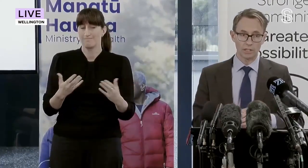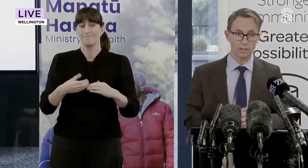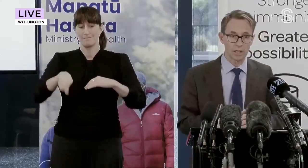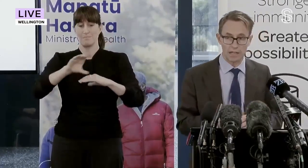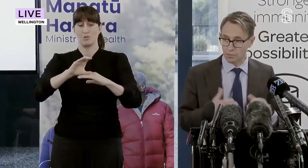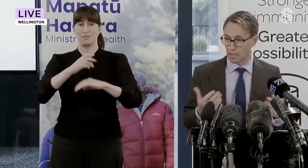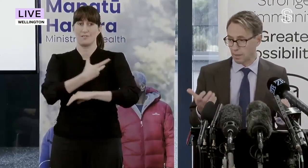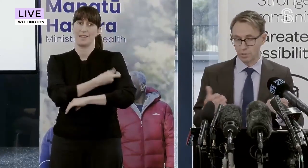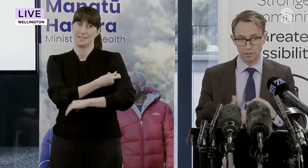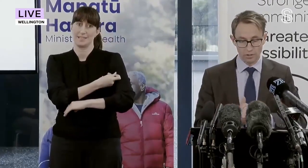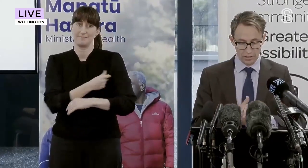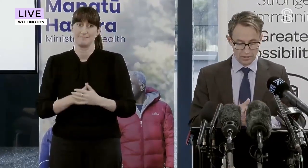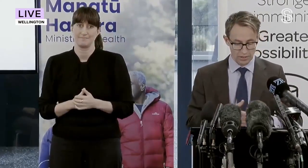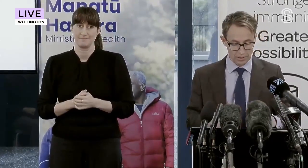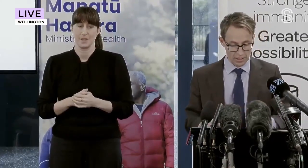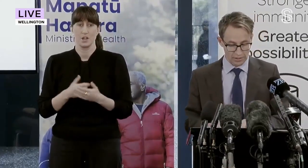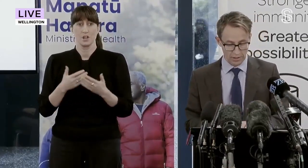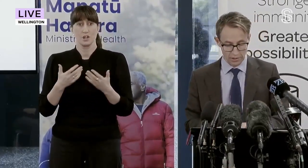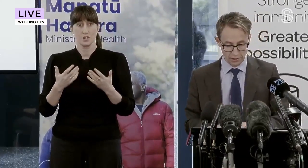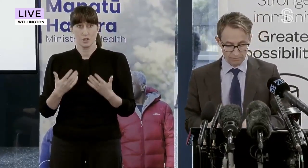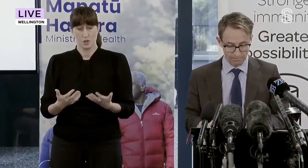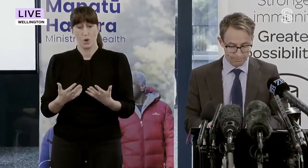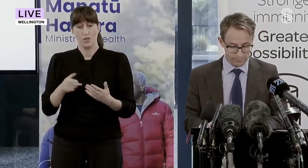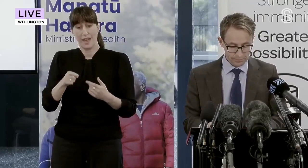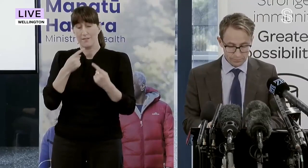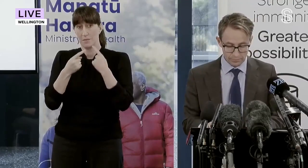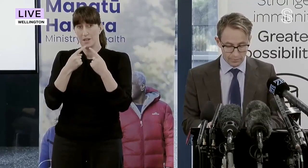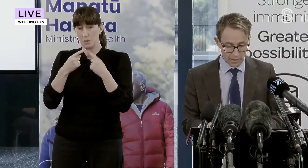to update and make public those analyses as they continue.